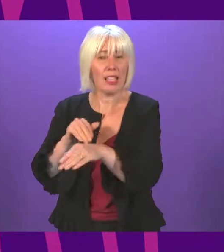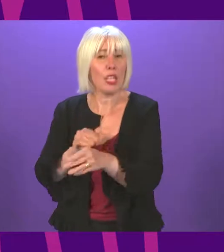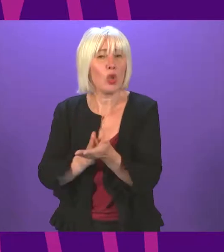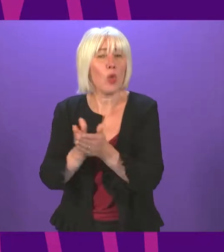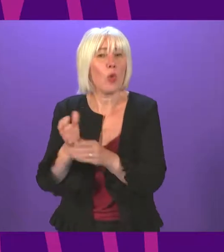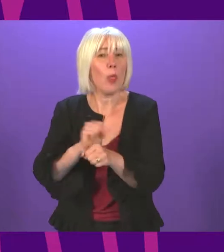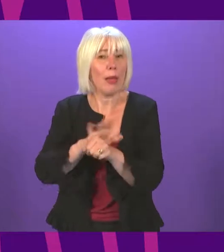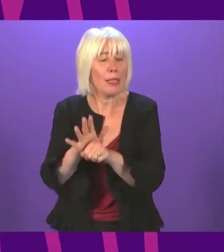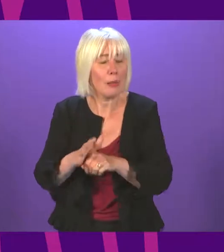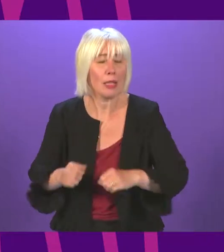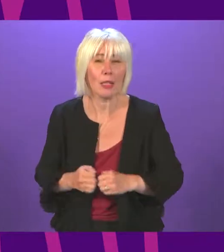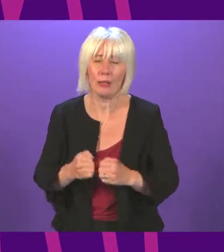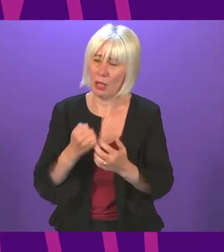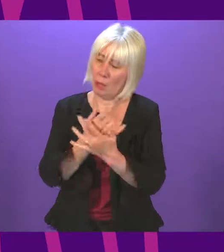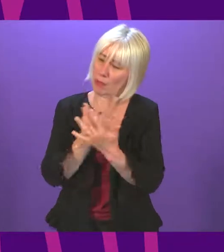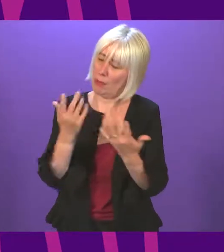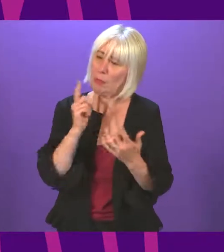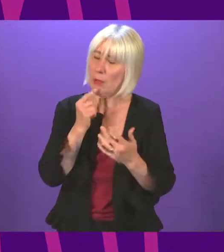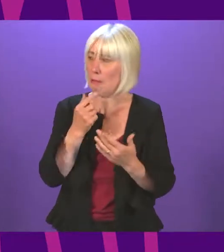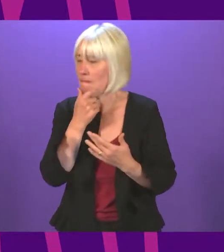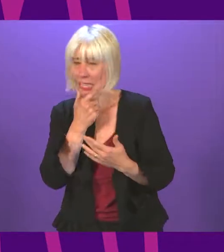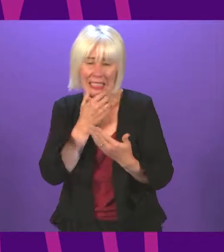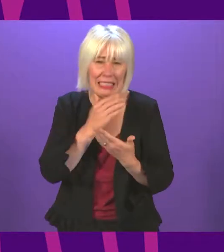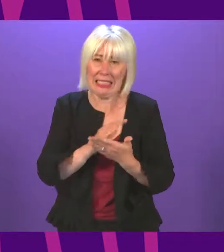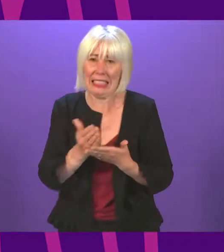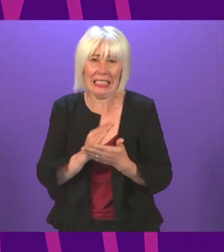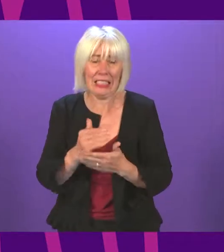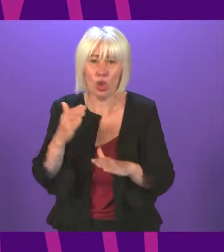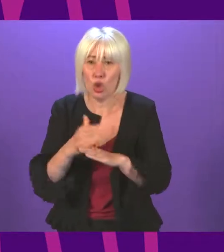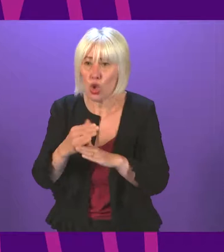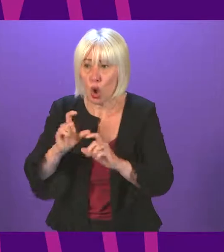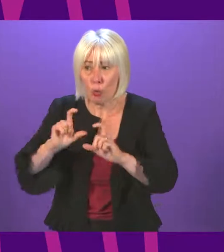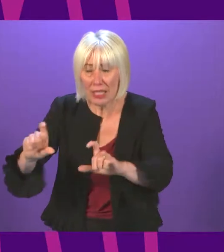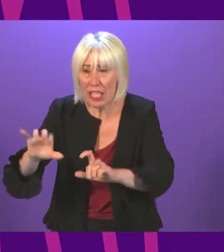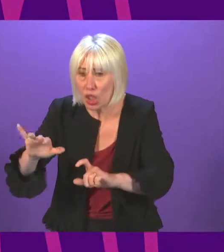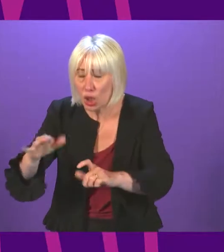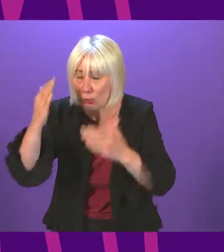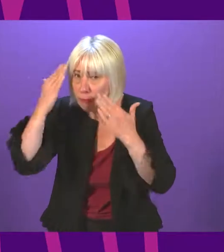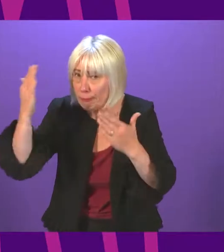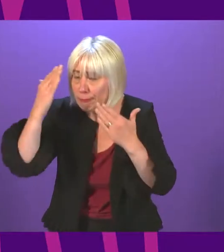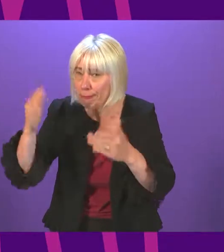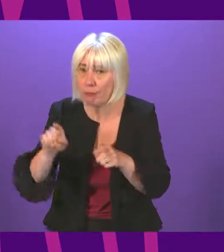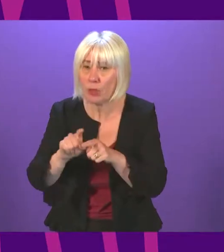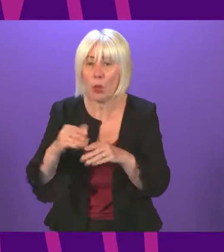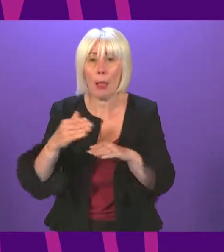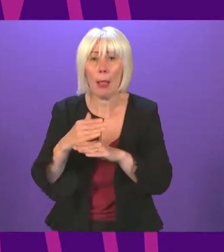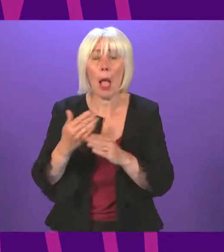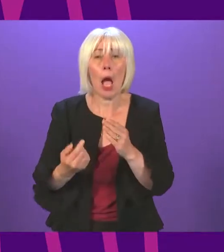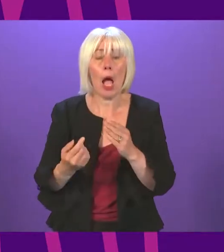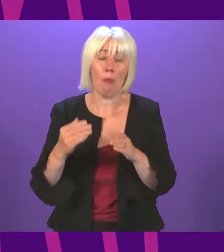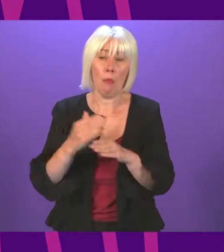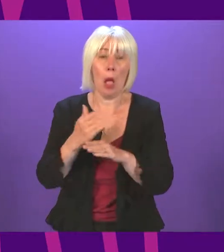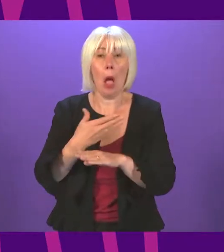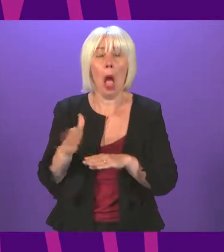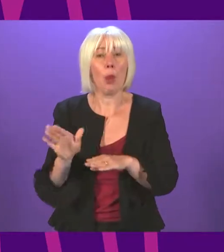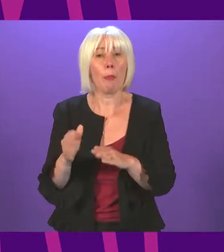There'll be tens of thousands of people worried about if and when they'll have a job to go back to. We face a looming unemployment crisis coming through this